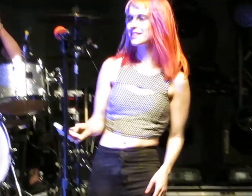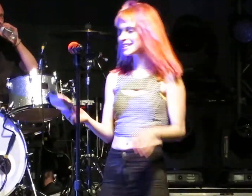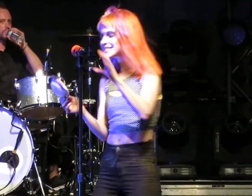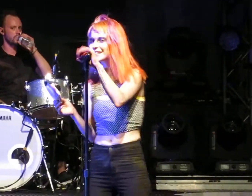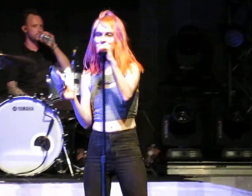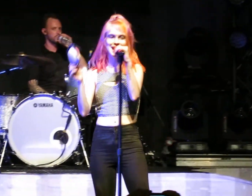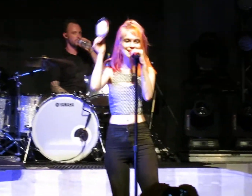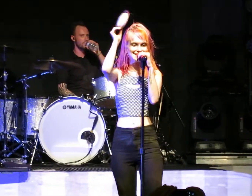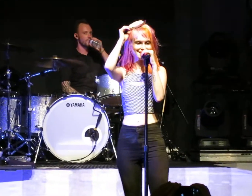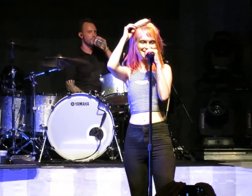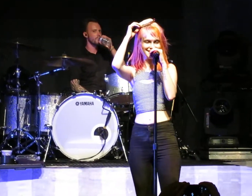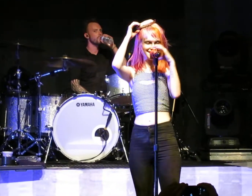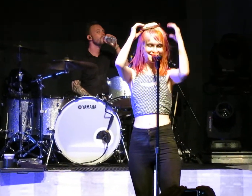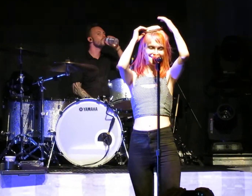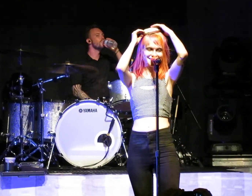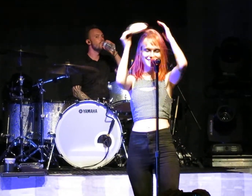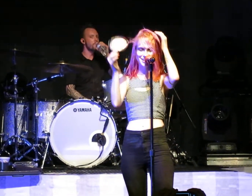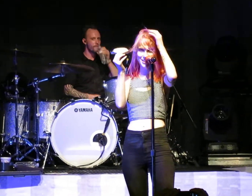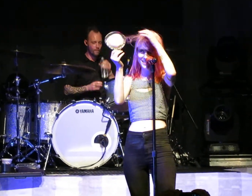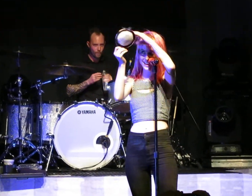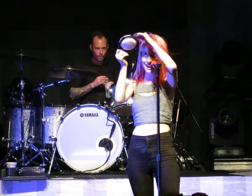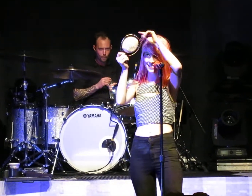That's a little hat. That's the cutest hat.